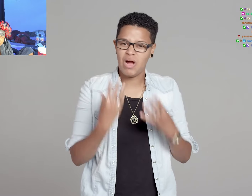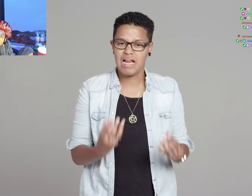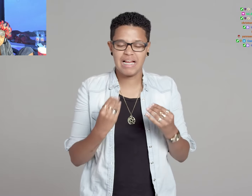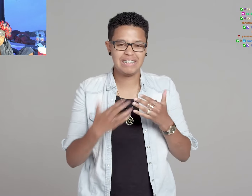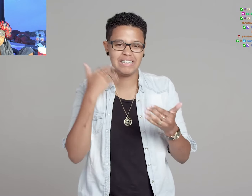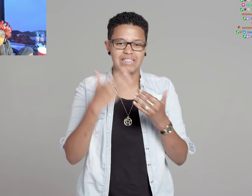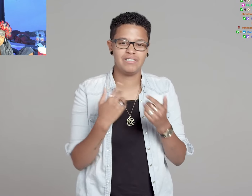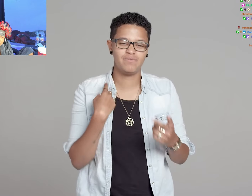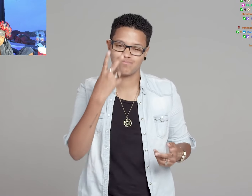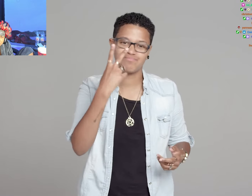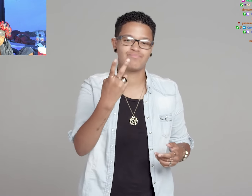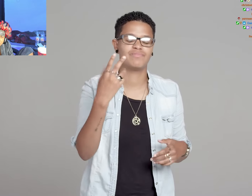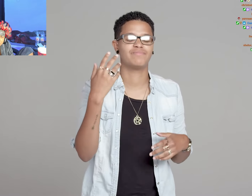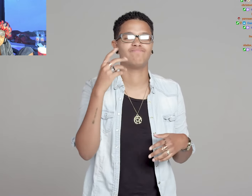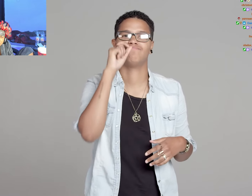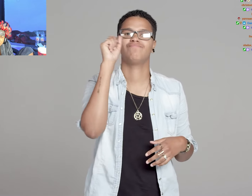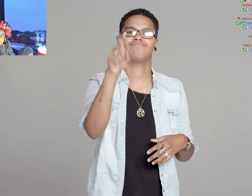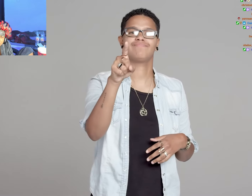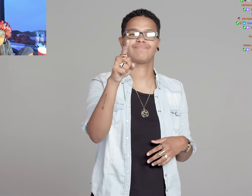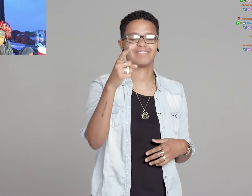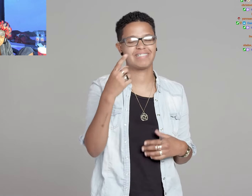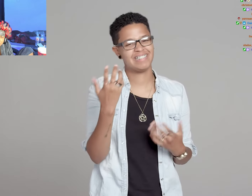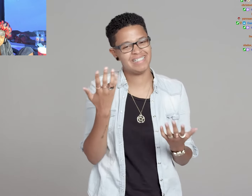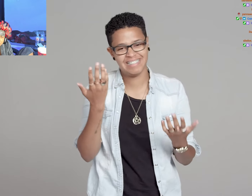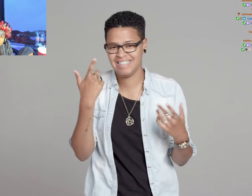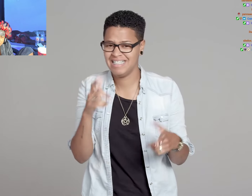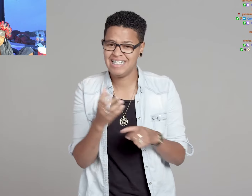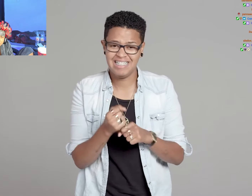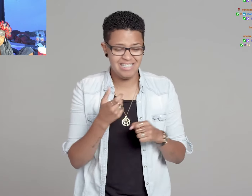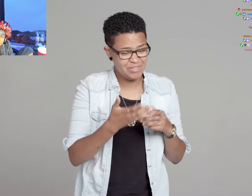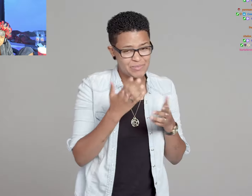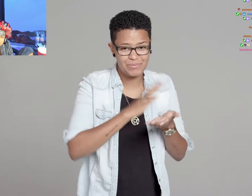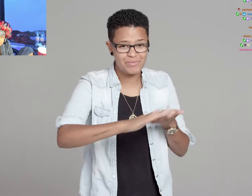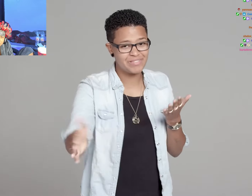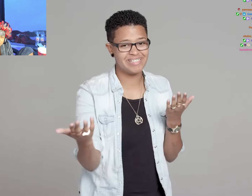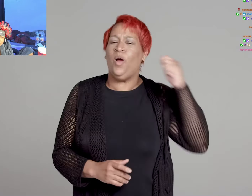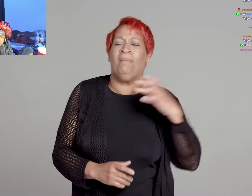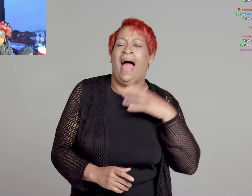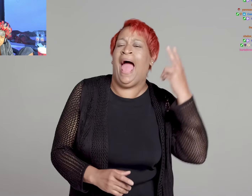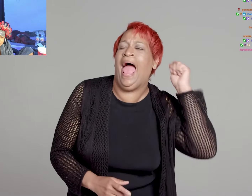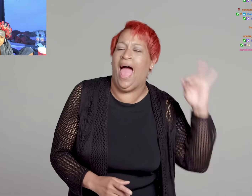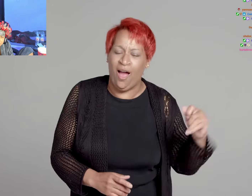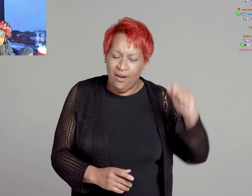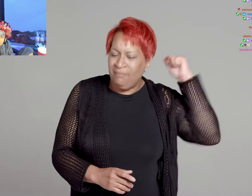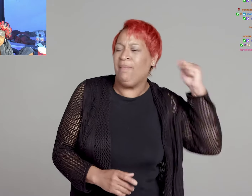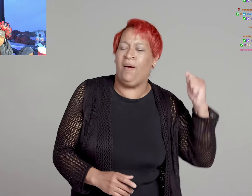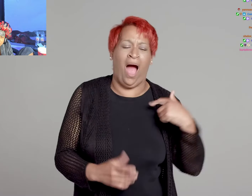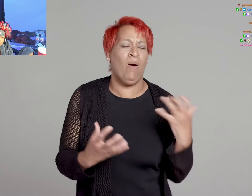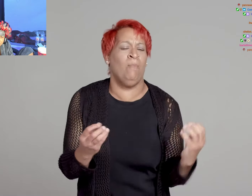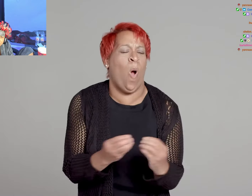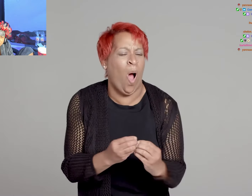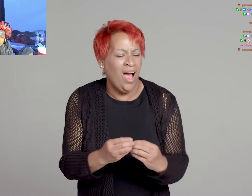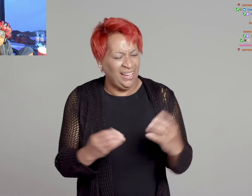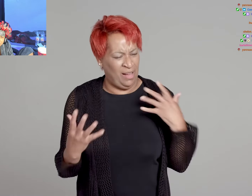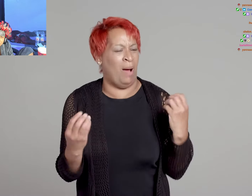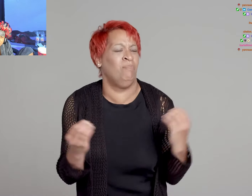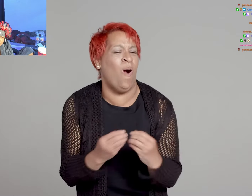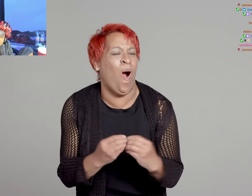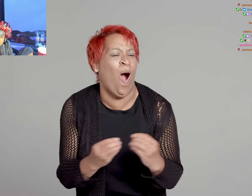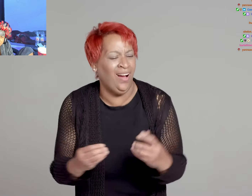can't wait To get it Get it on with you Oh, pull my hair Pull my hair More I want it Give it